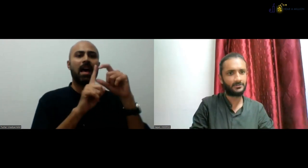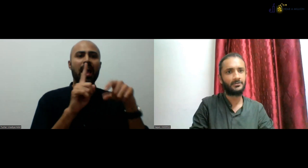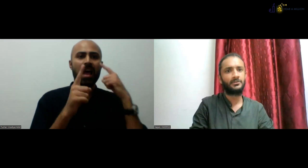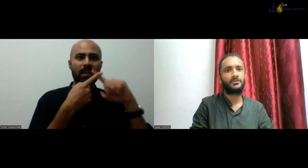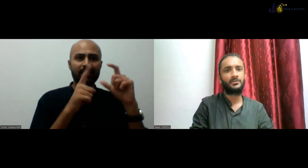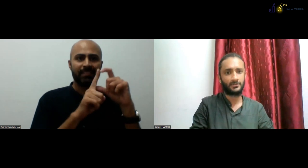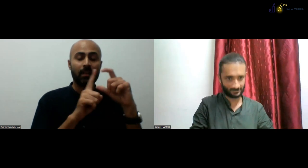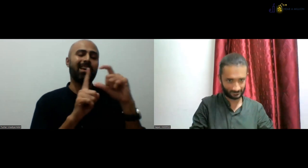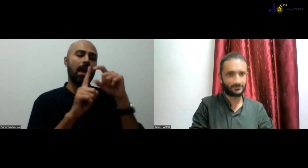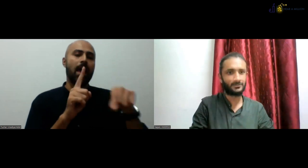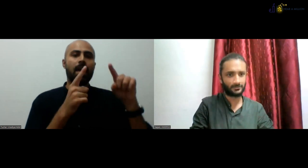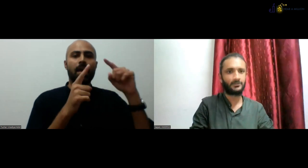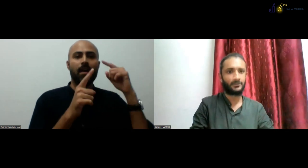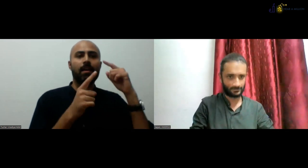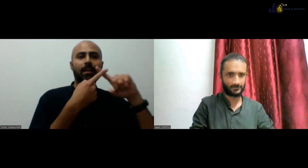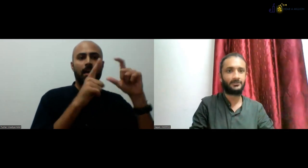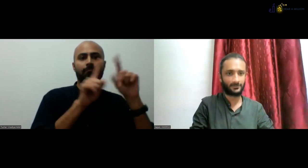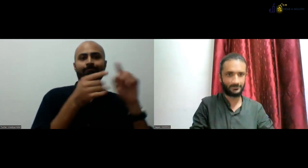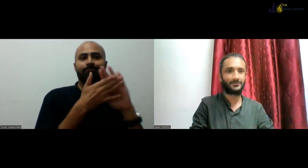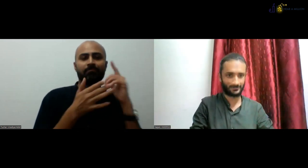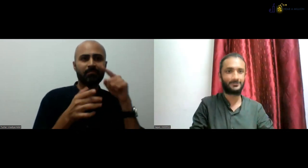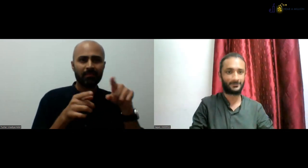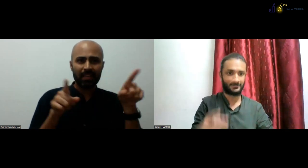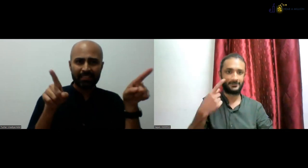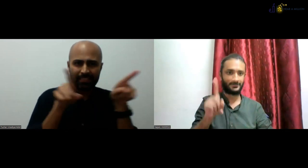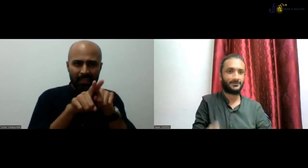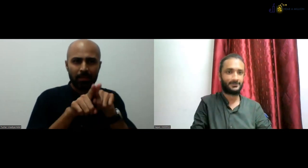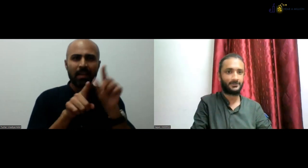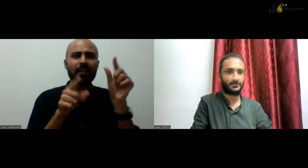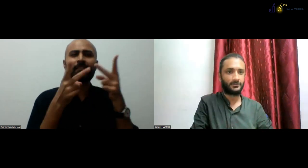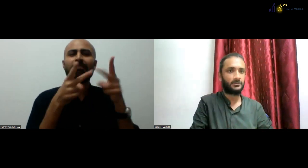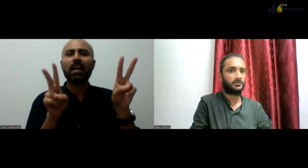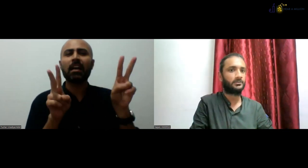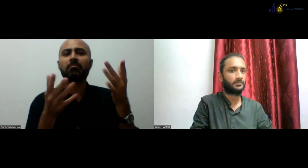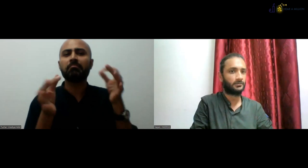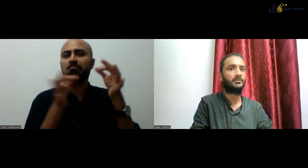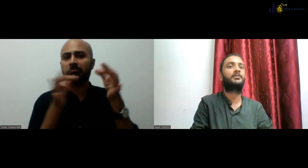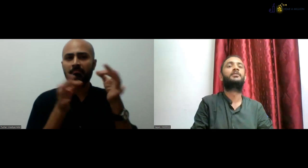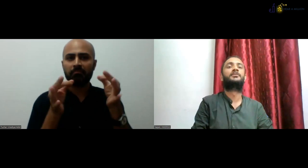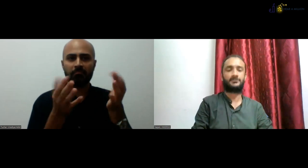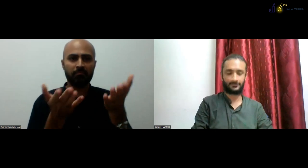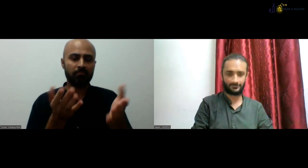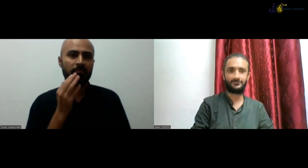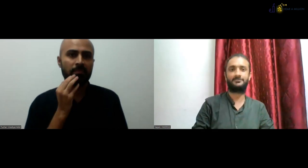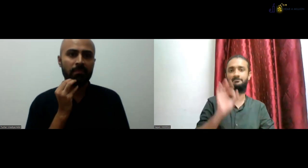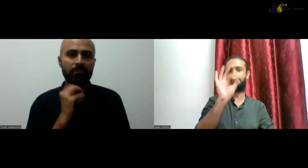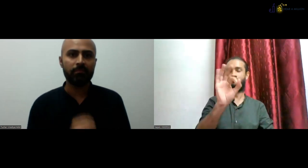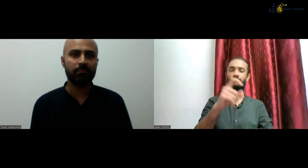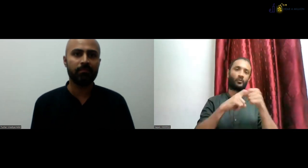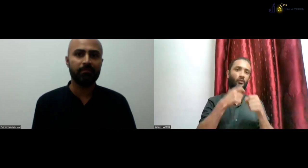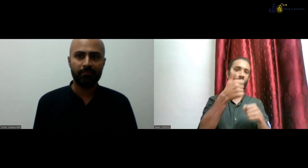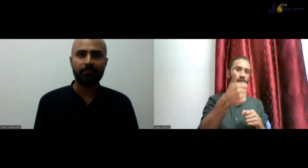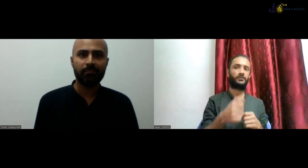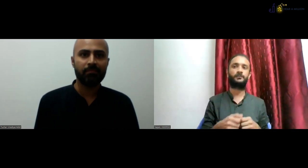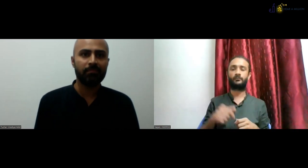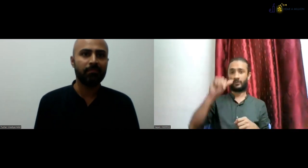is the diploma, that is the DTI-SL program and the D-ED or the Diploma in Education Hearing Impairment Program. Are these the same?